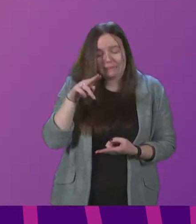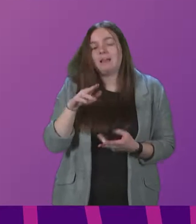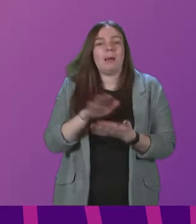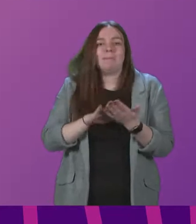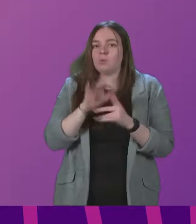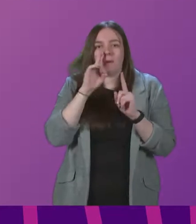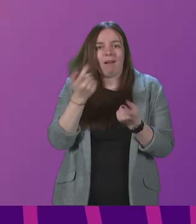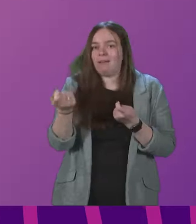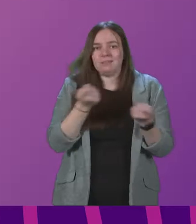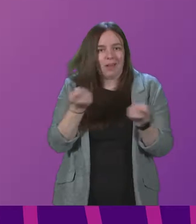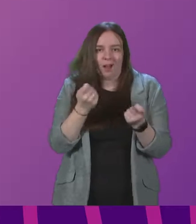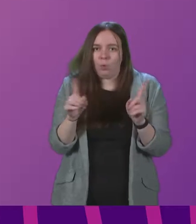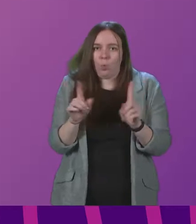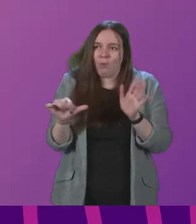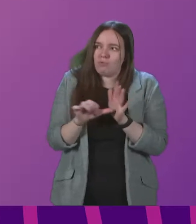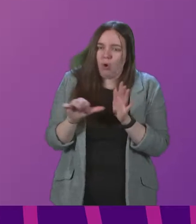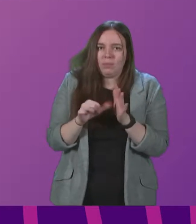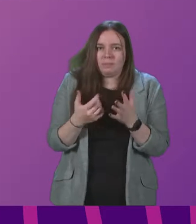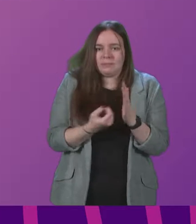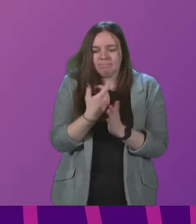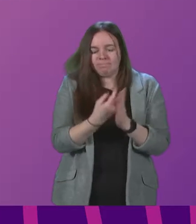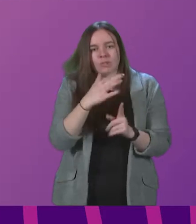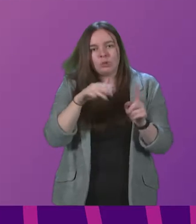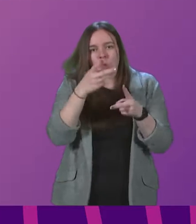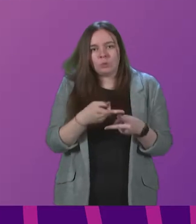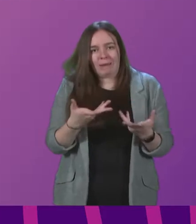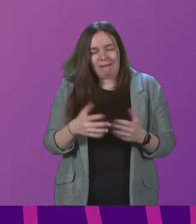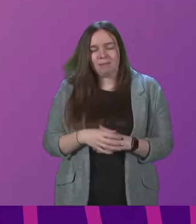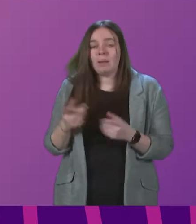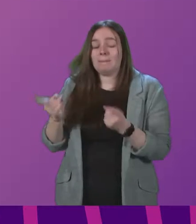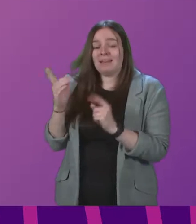tackle the problems that we're facing in social care? Minister.